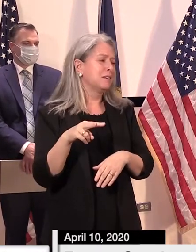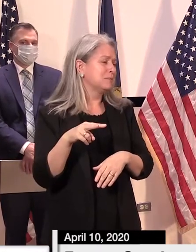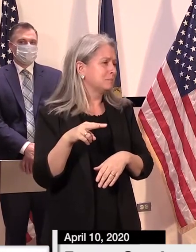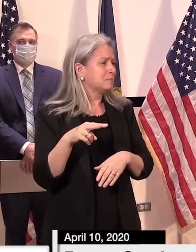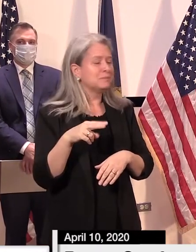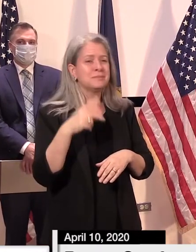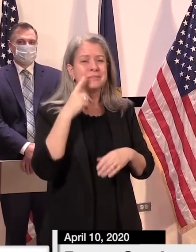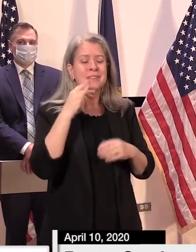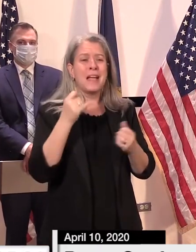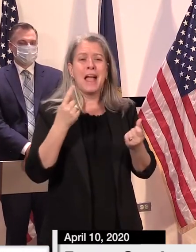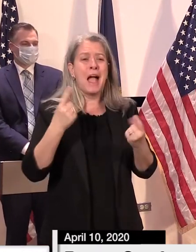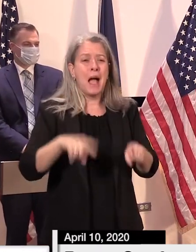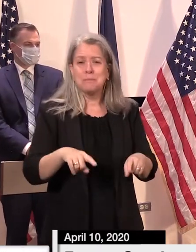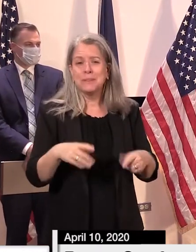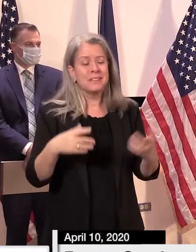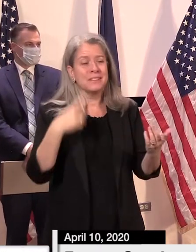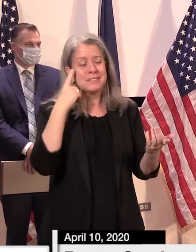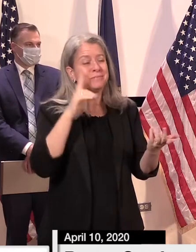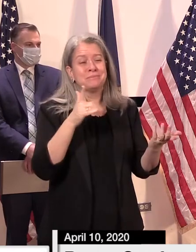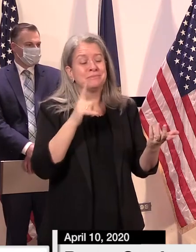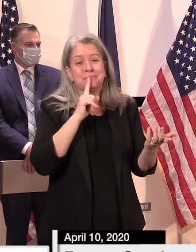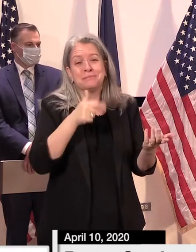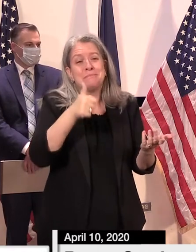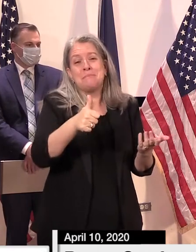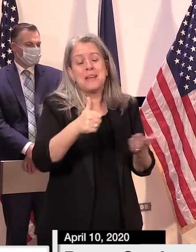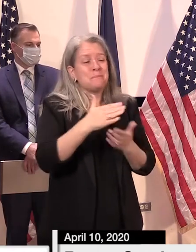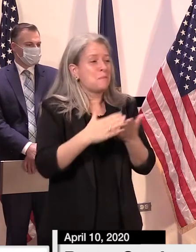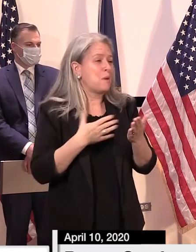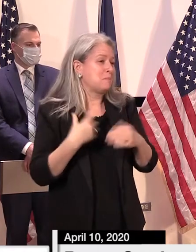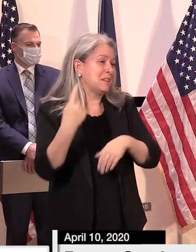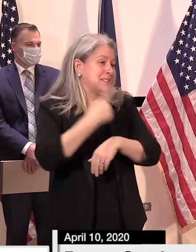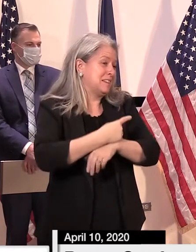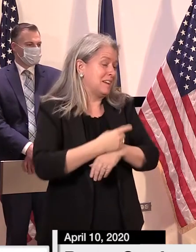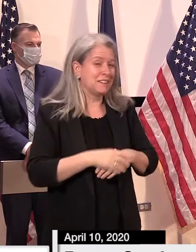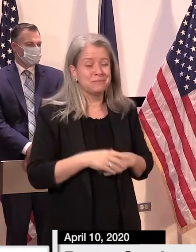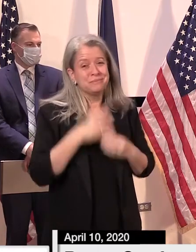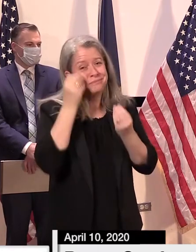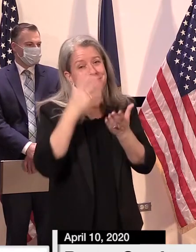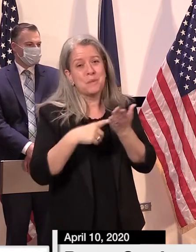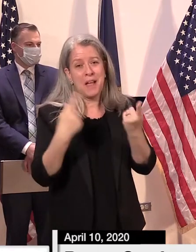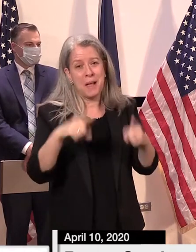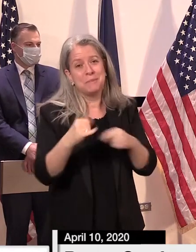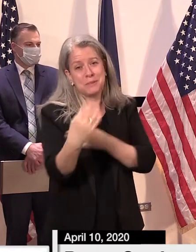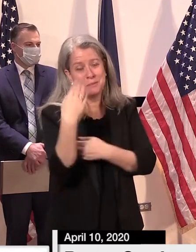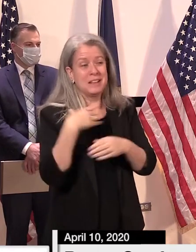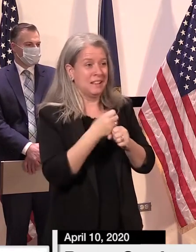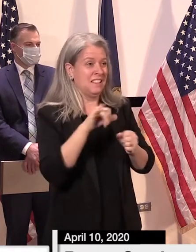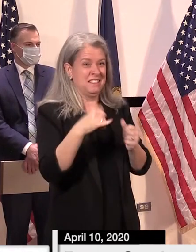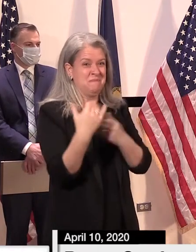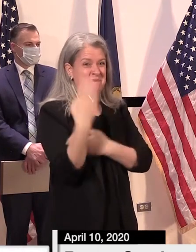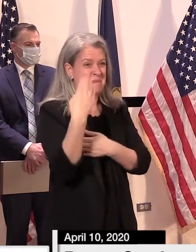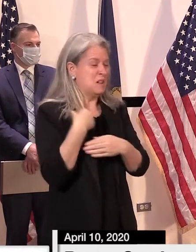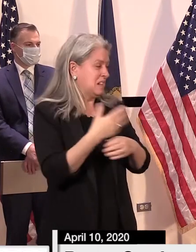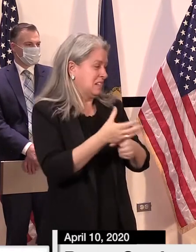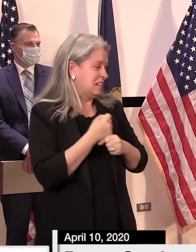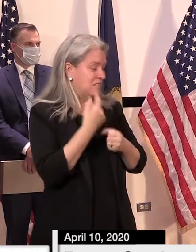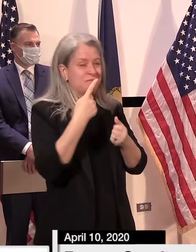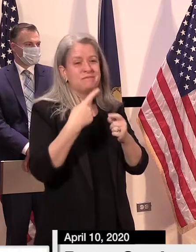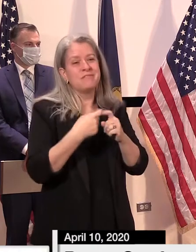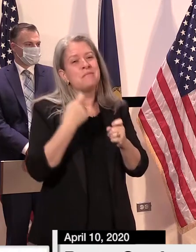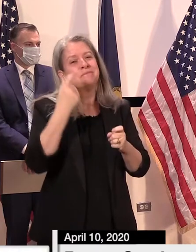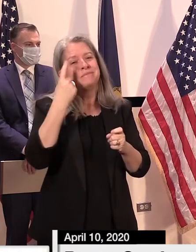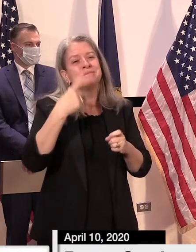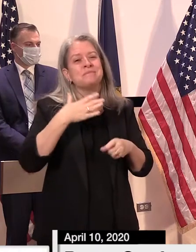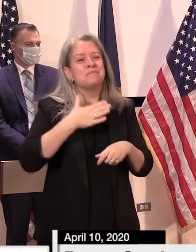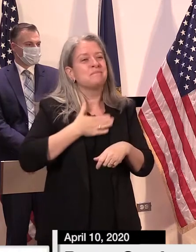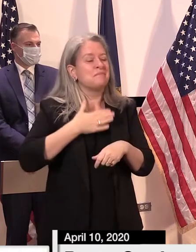will be, the best part of my day. So this morning, I received this from the son of one of our